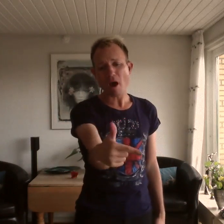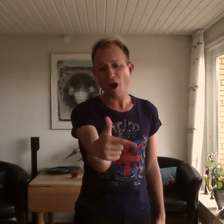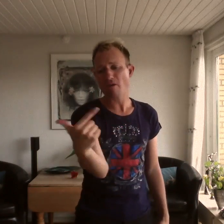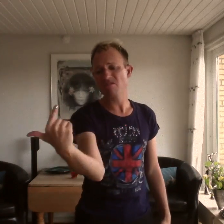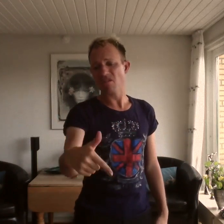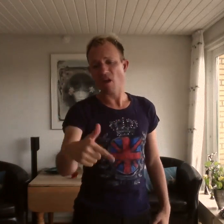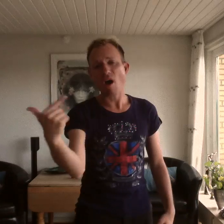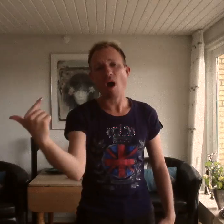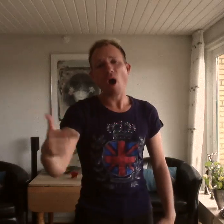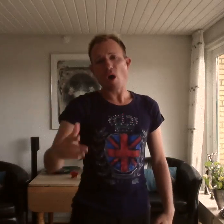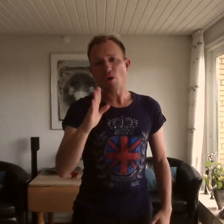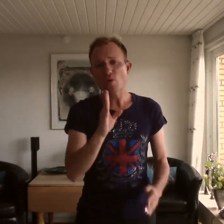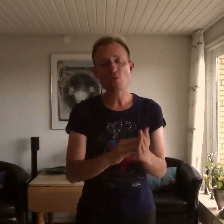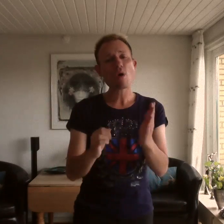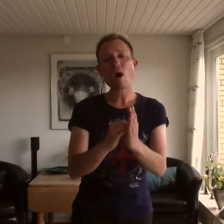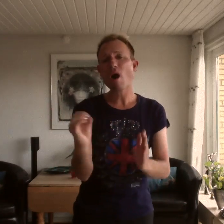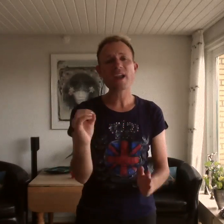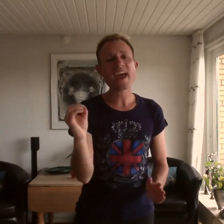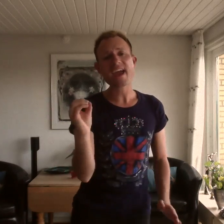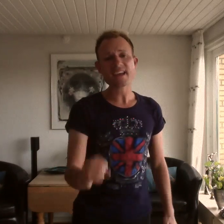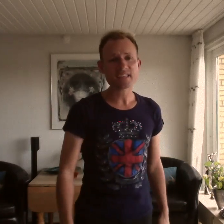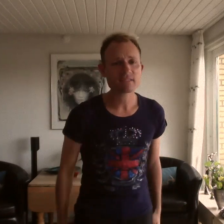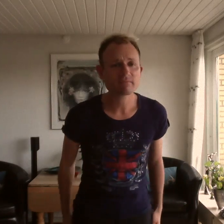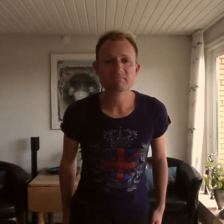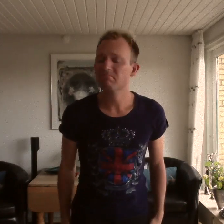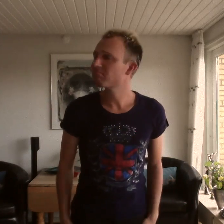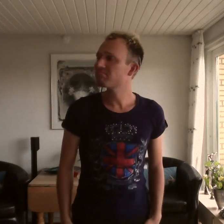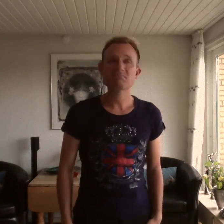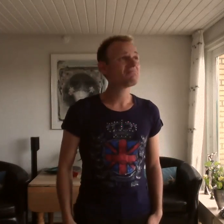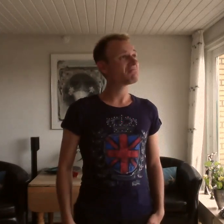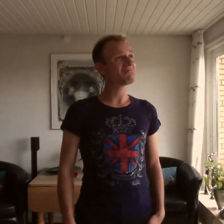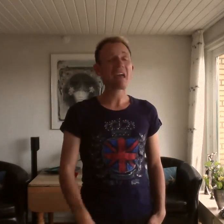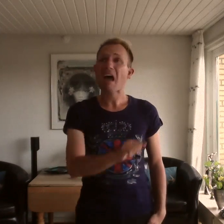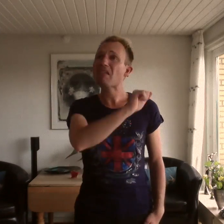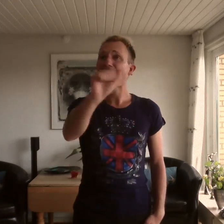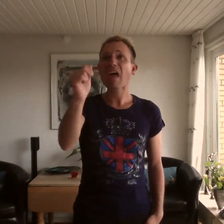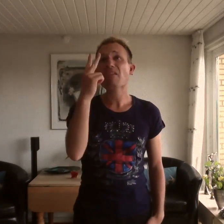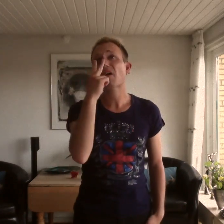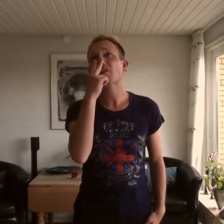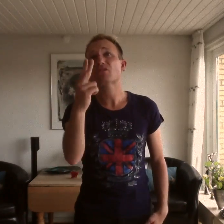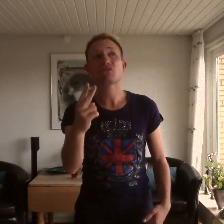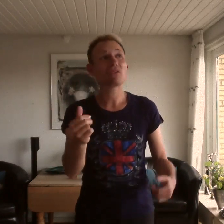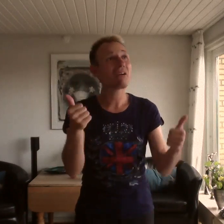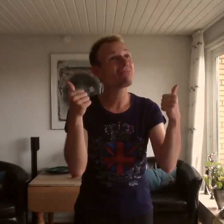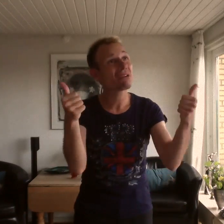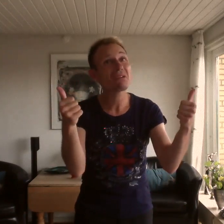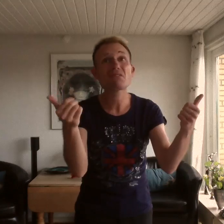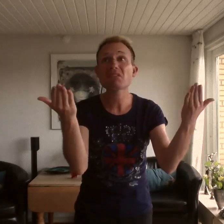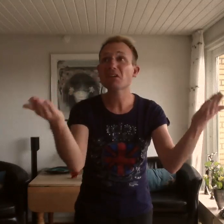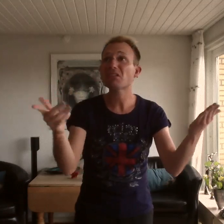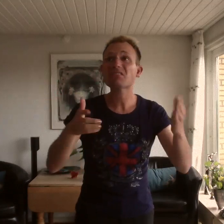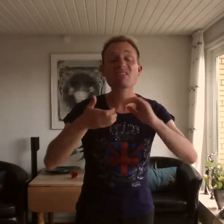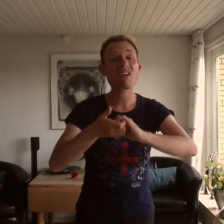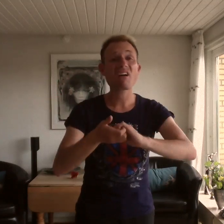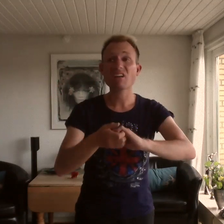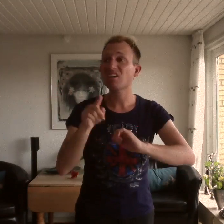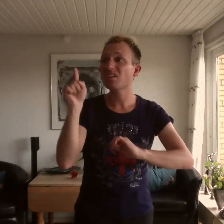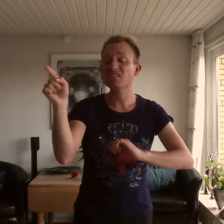10 in New Orleans. But I never saw the good side of the